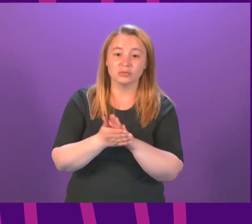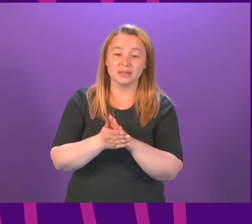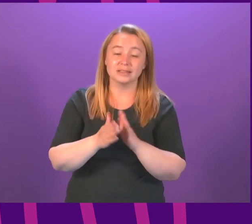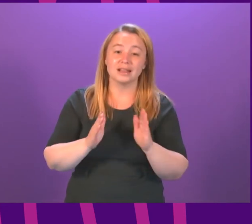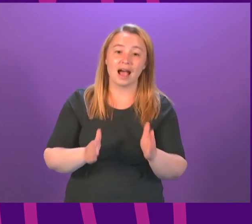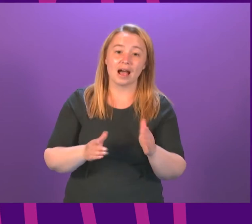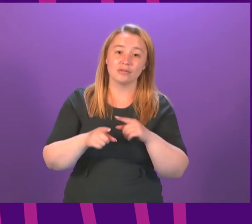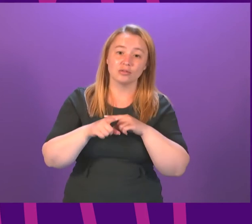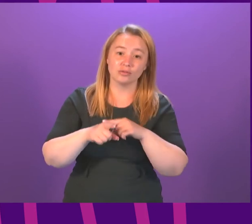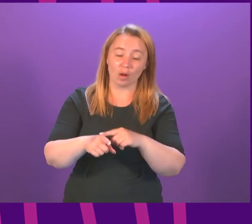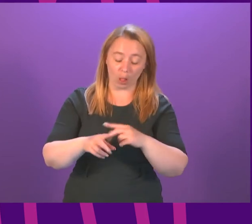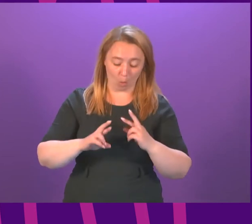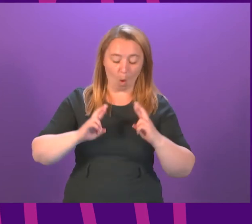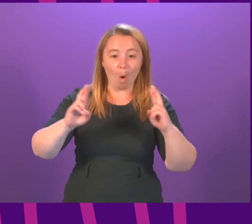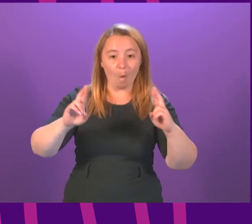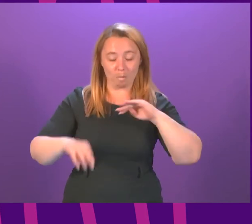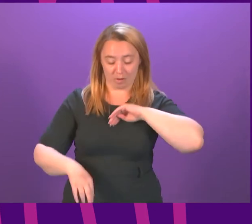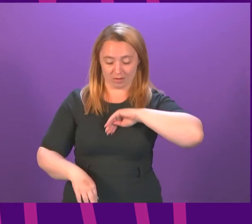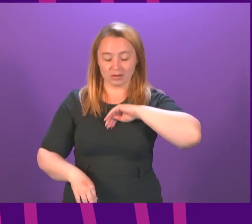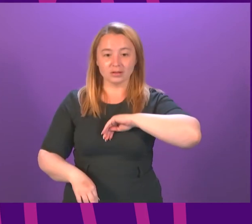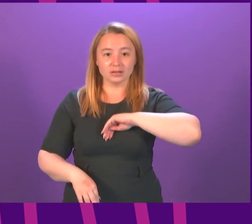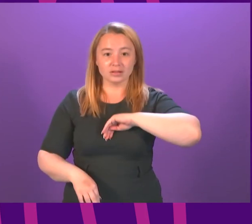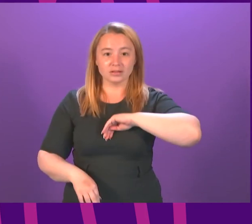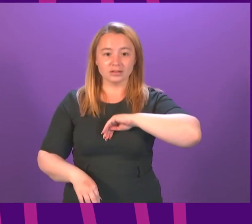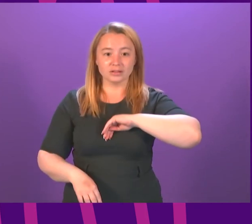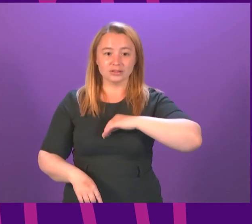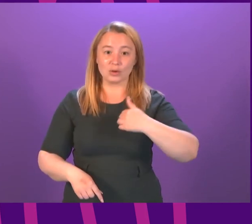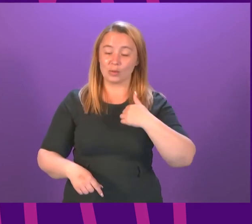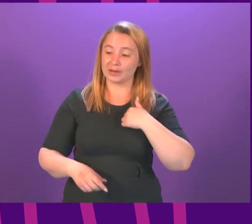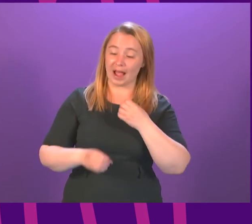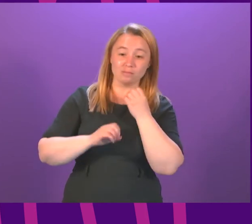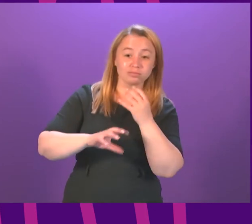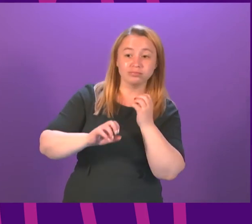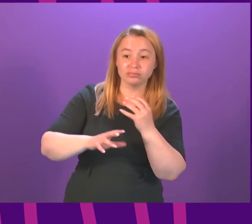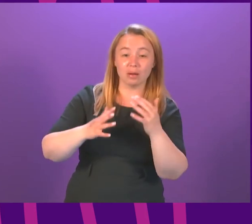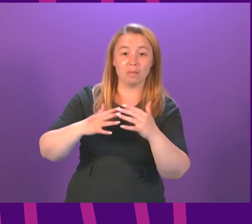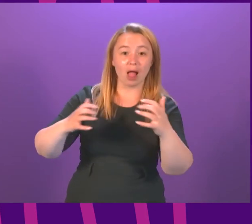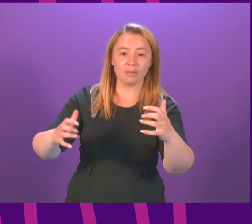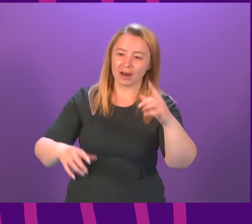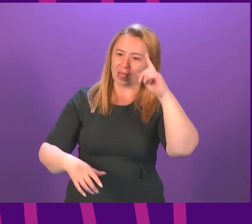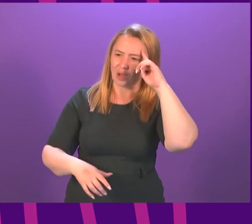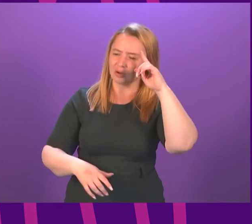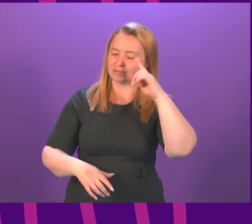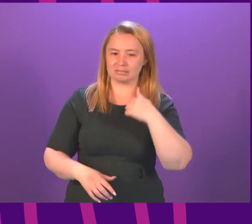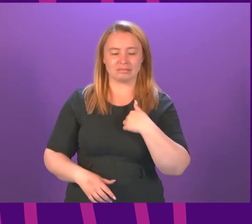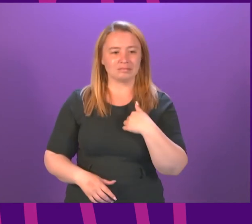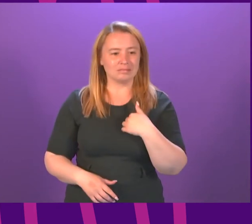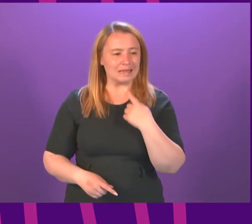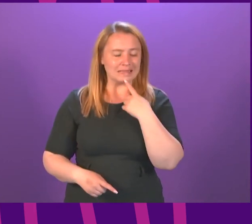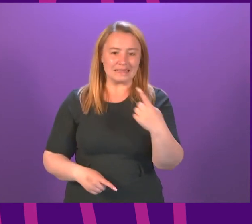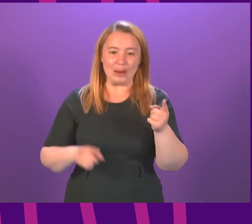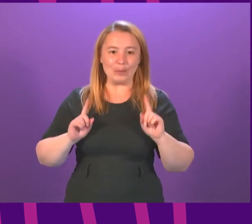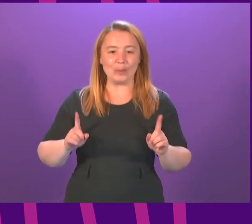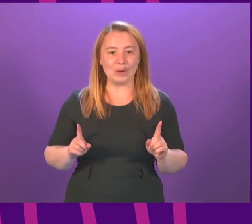is within me. So, when asked to address this esteemed Parliament, I thought, what useful can I say to these